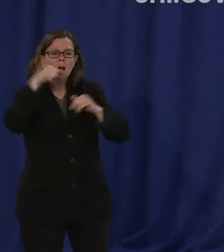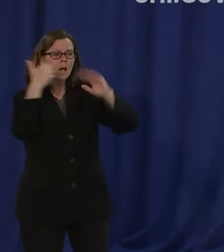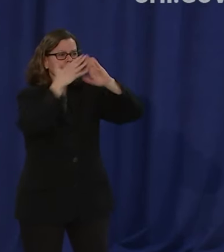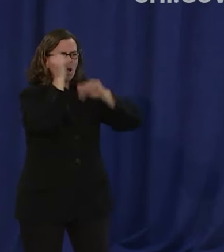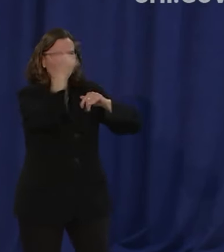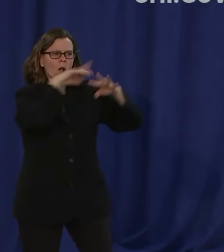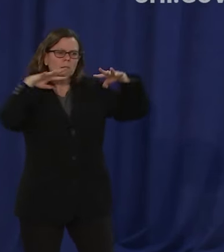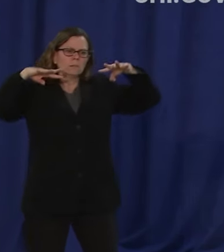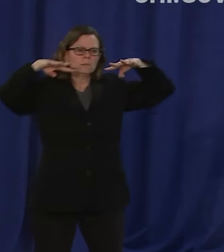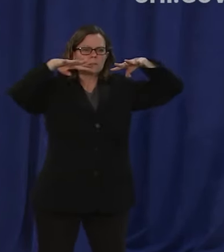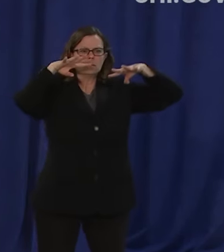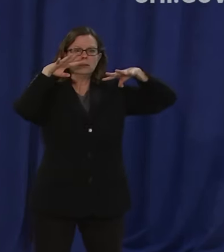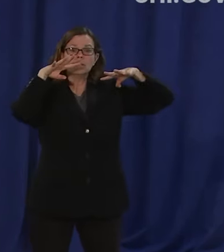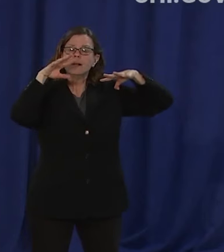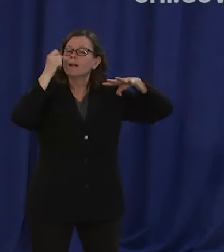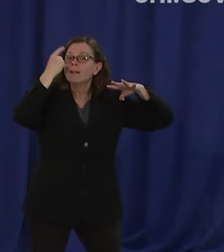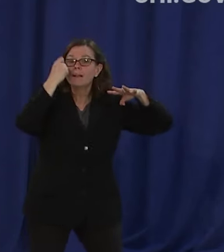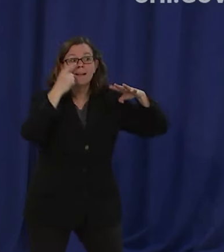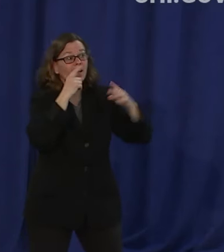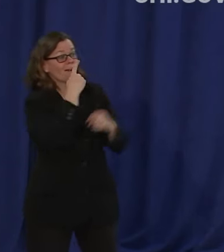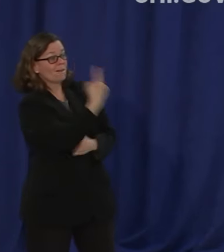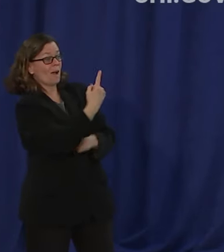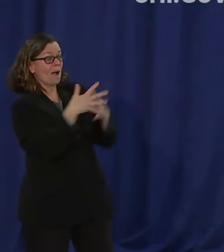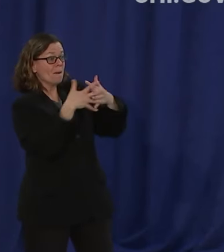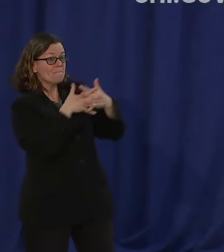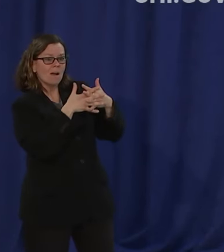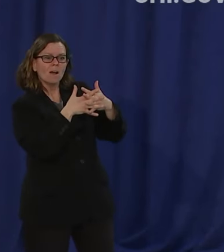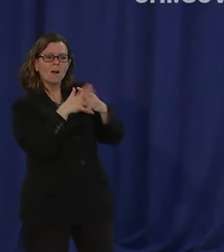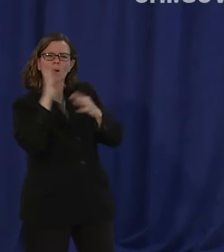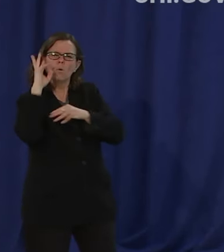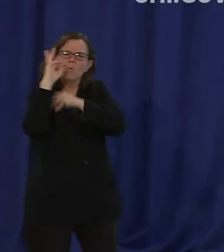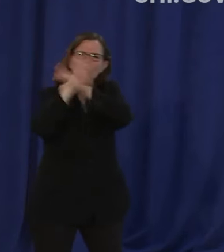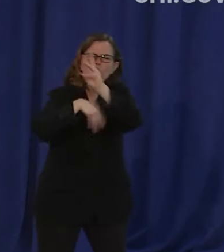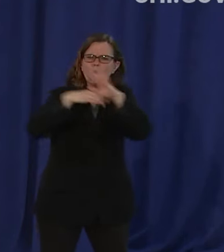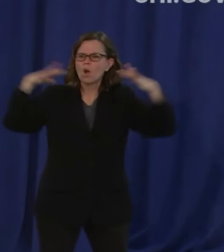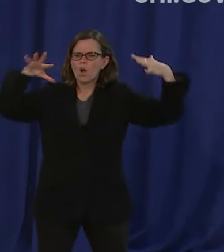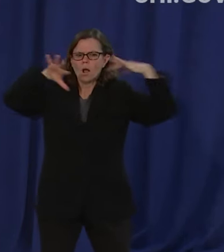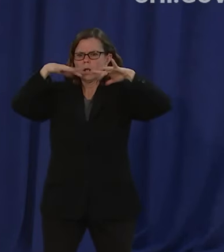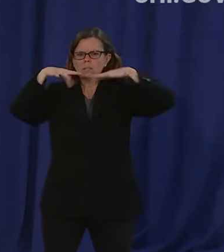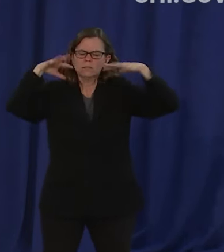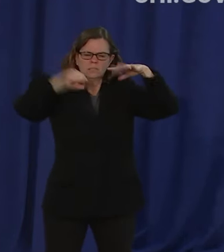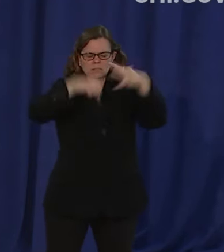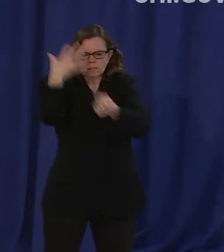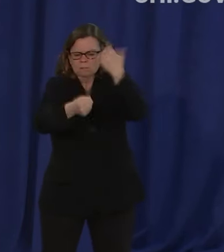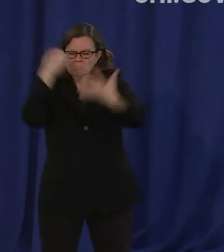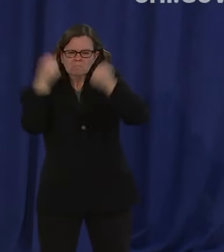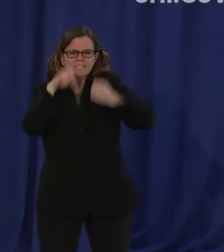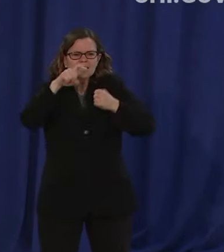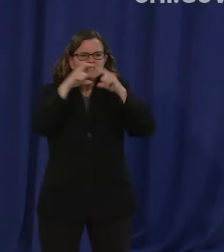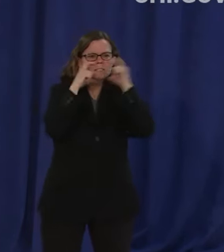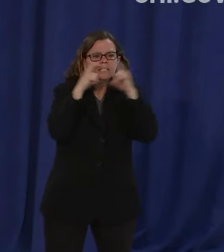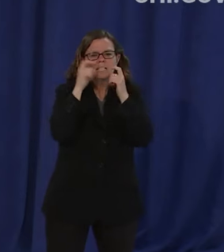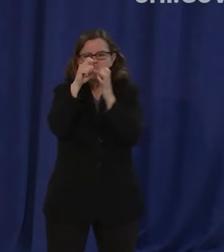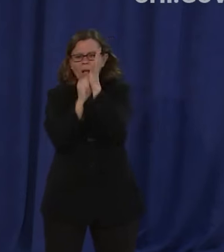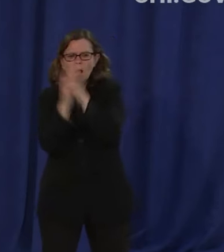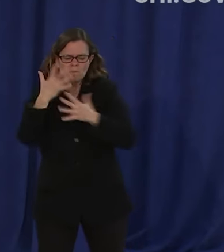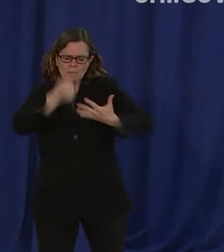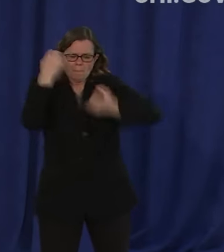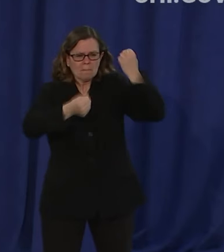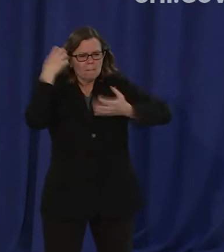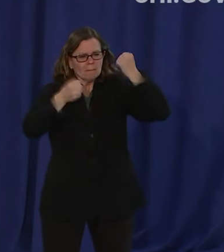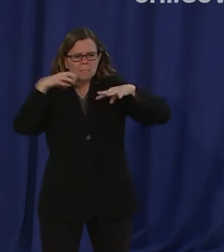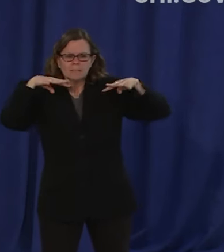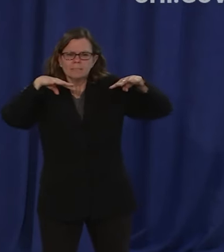the world for the basic supplies that we need uh to support our frontline workers um and other efforts in this pandemic